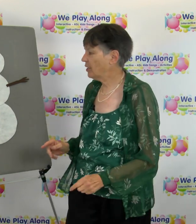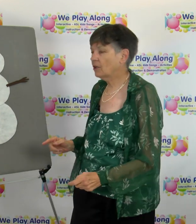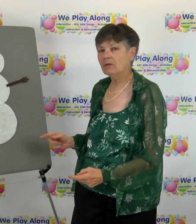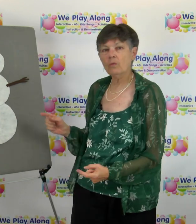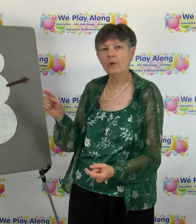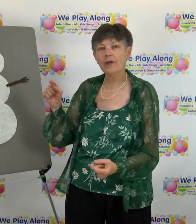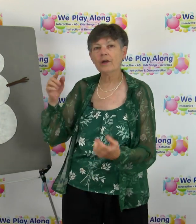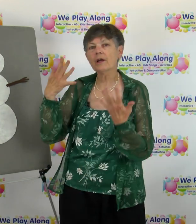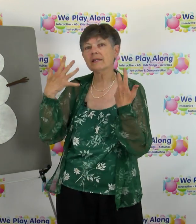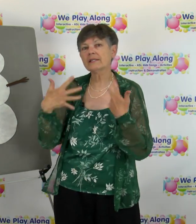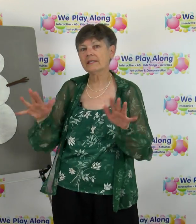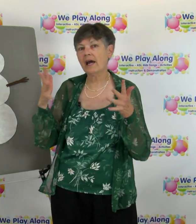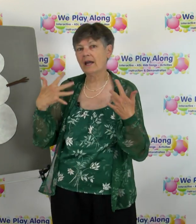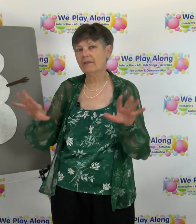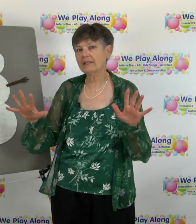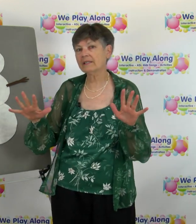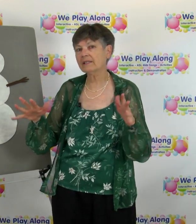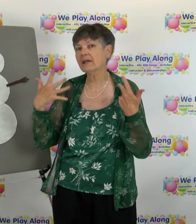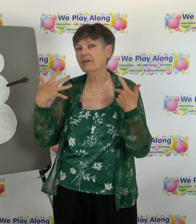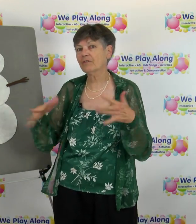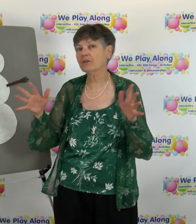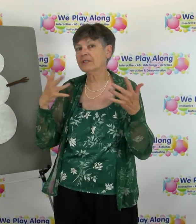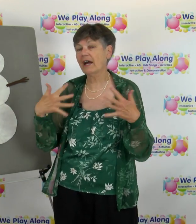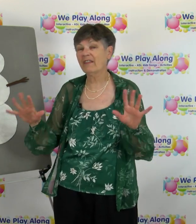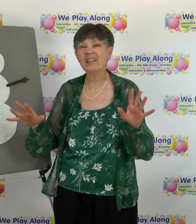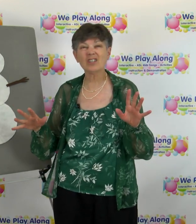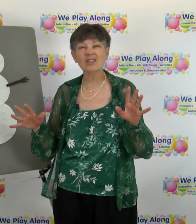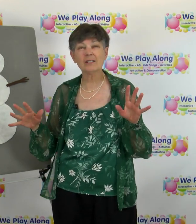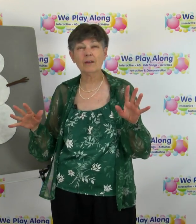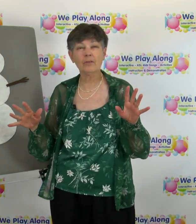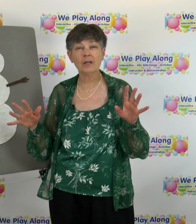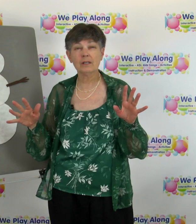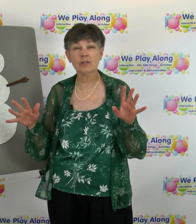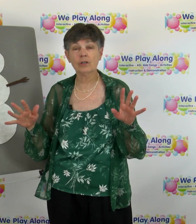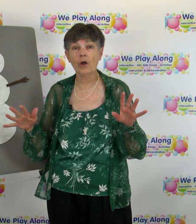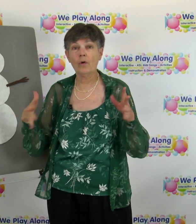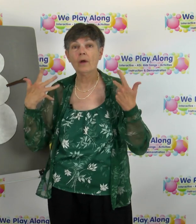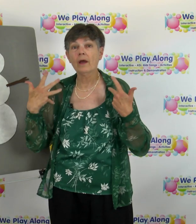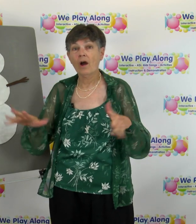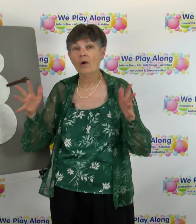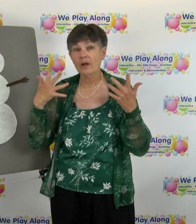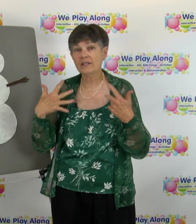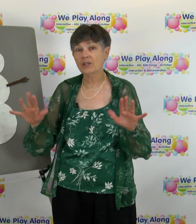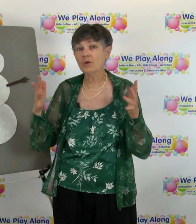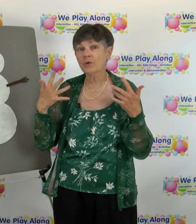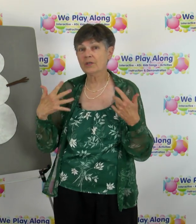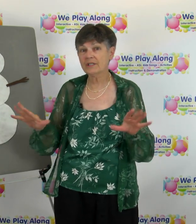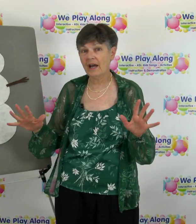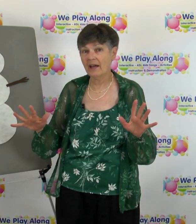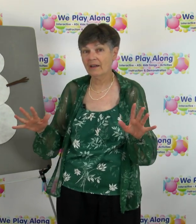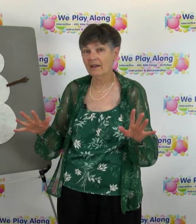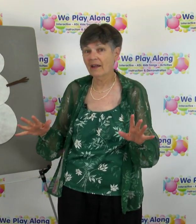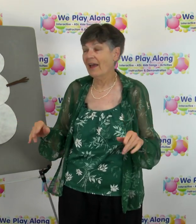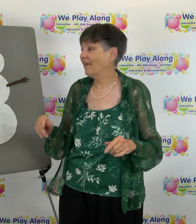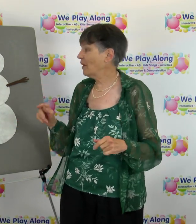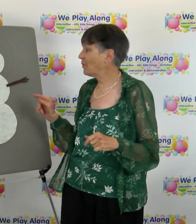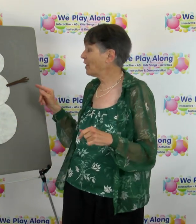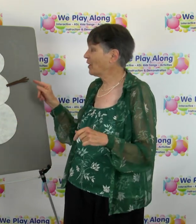we're done and this is a sign for done and that's a good sign for kids to know until we're done and then we're gonna